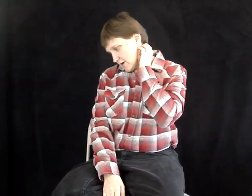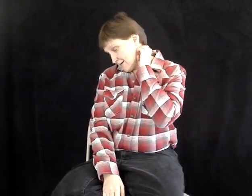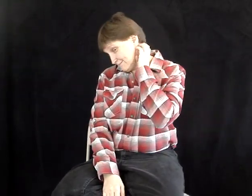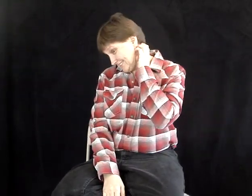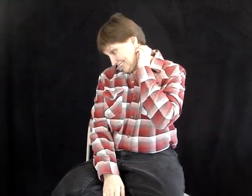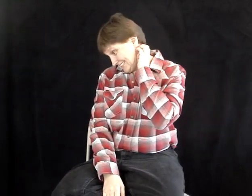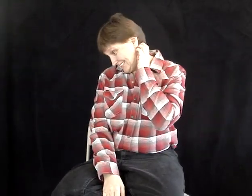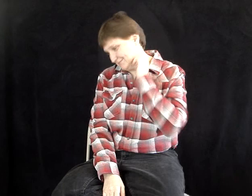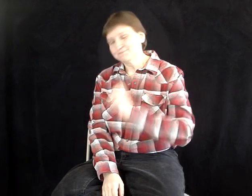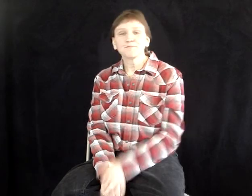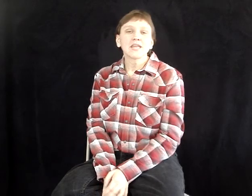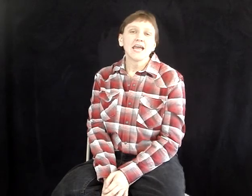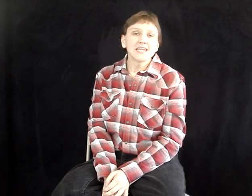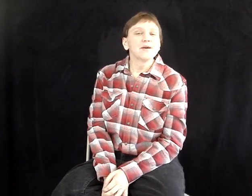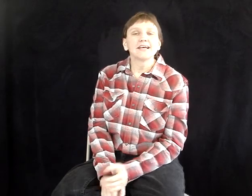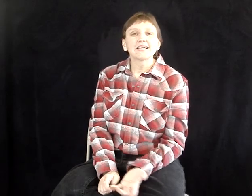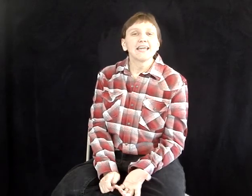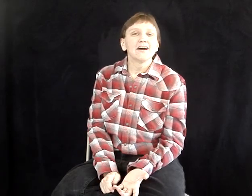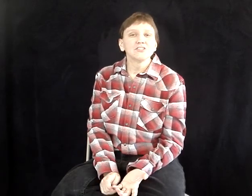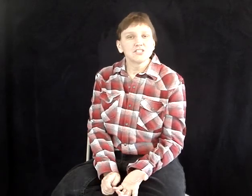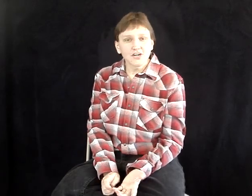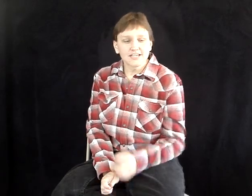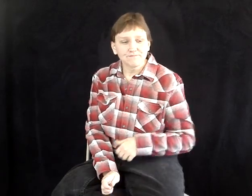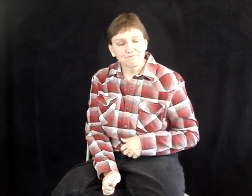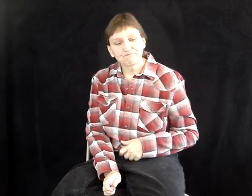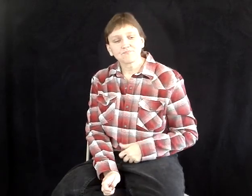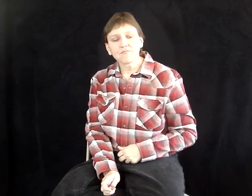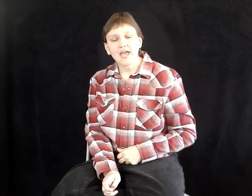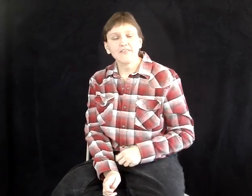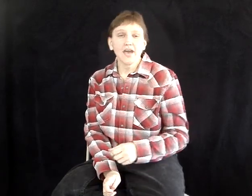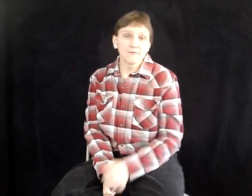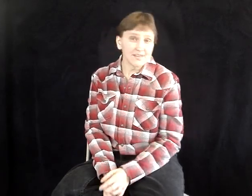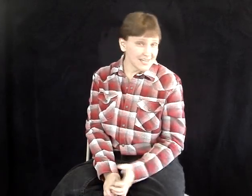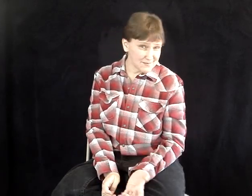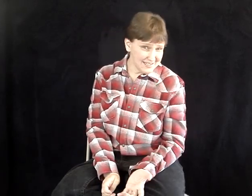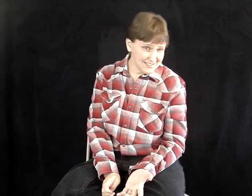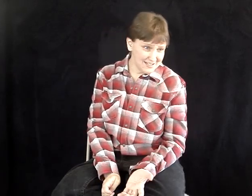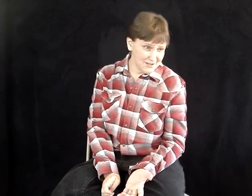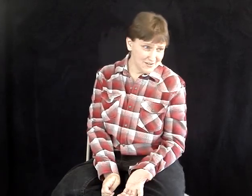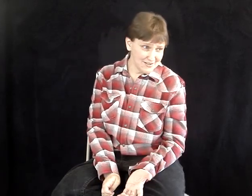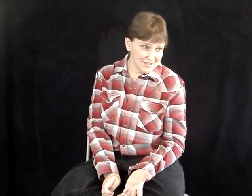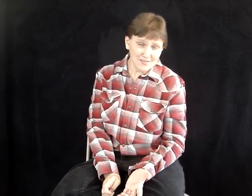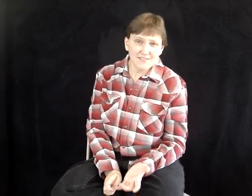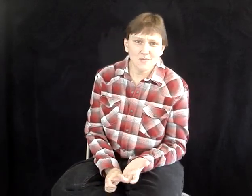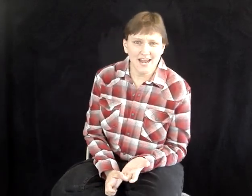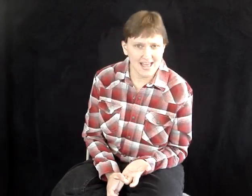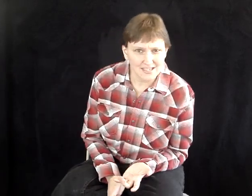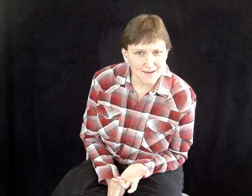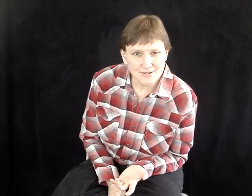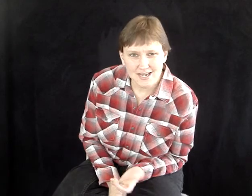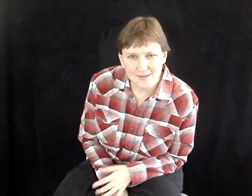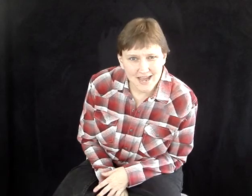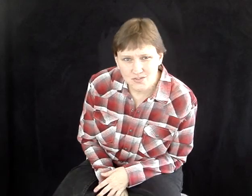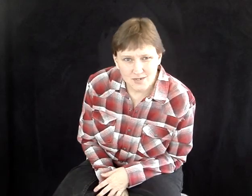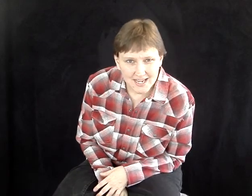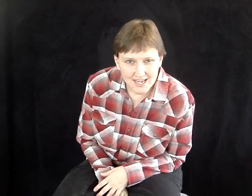So, yeah, anyway, that's kind of how it started, and then I'm like, you know, they even brought a helicopter down to my house one day,